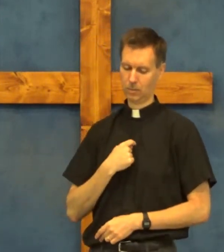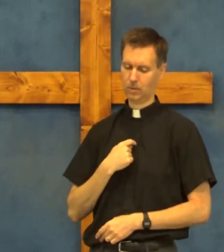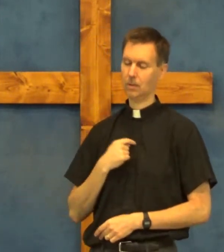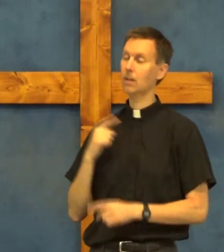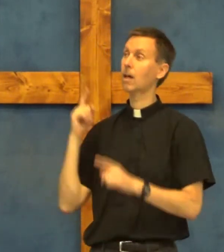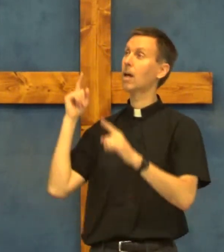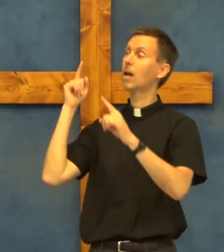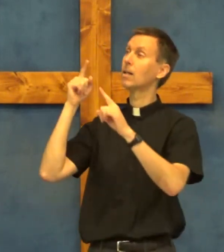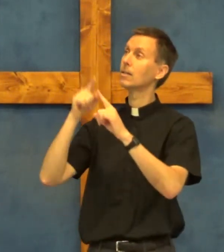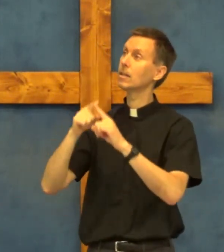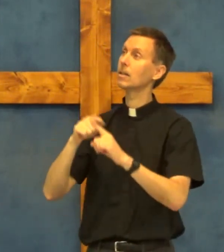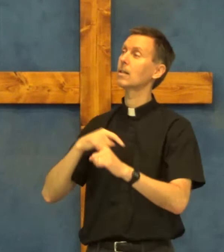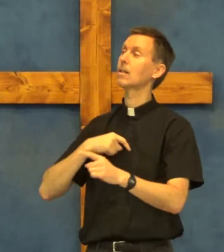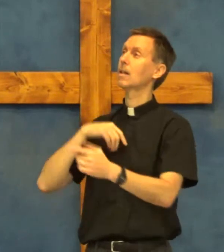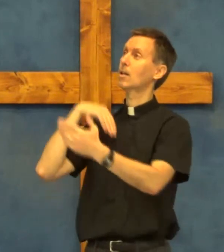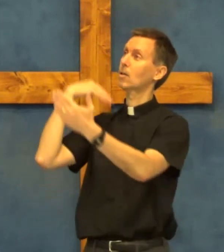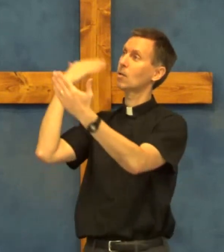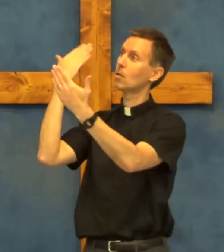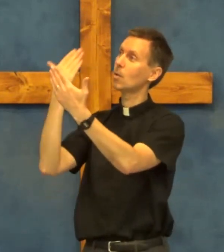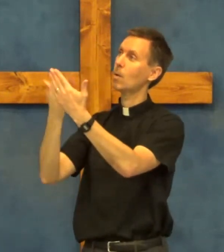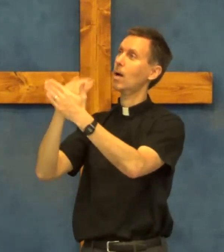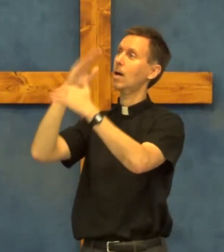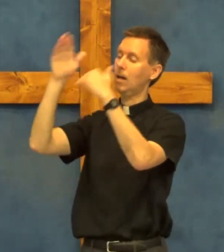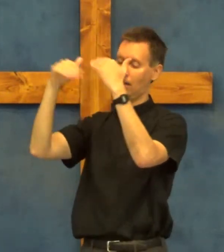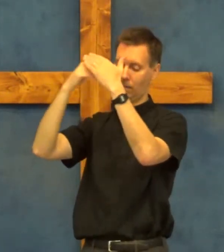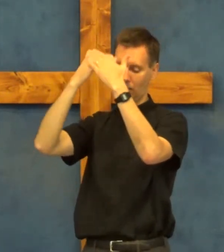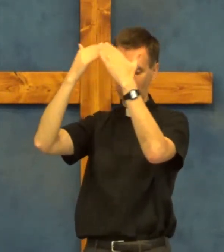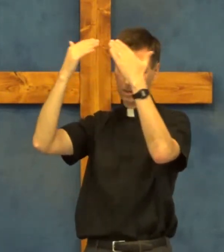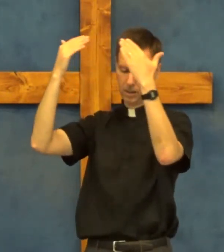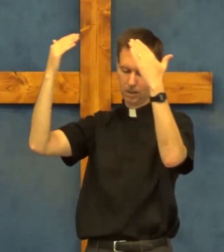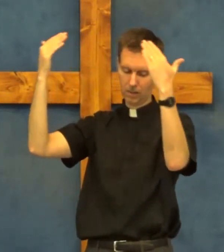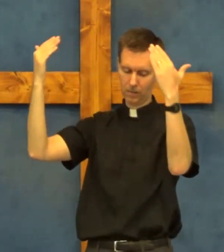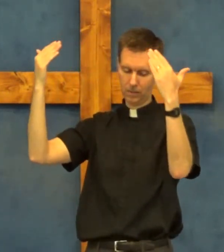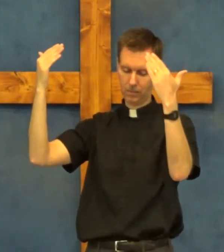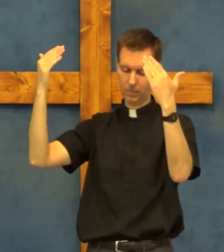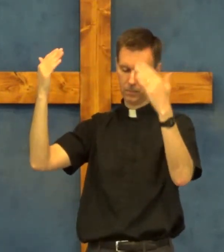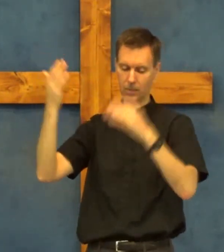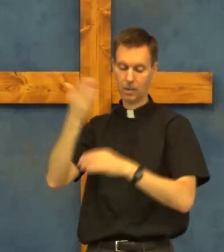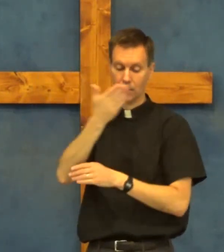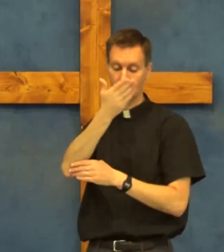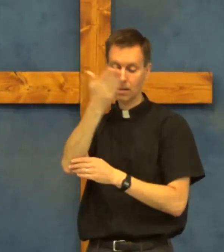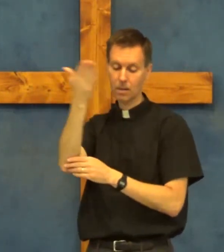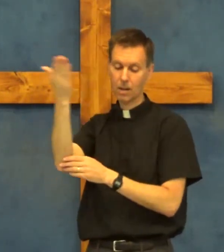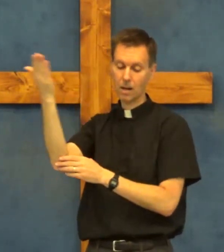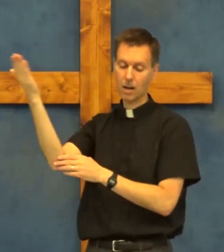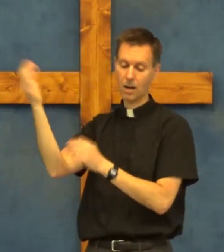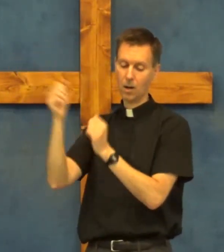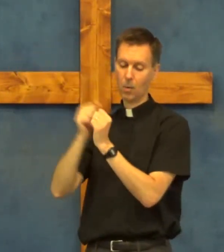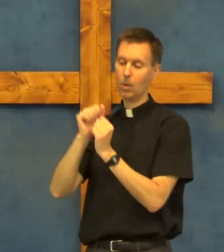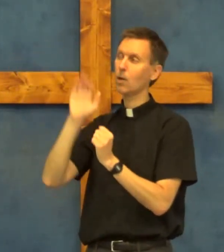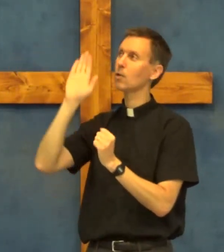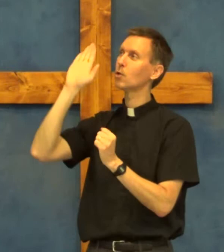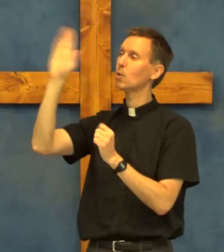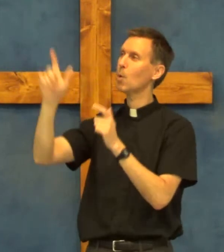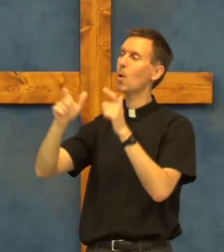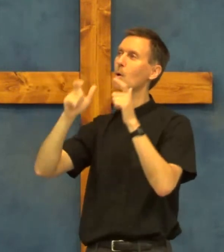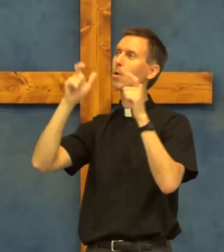your heaven i gain where i by your great